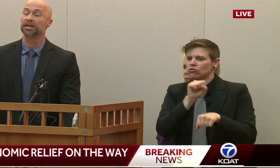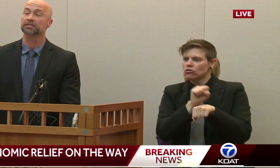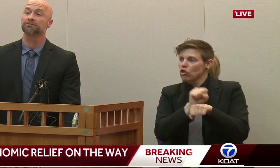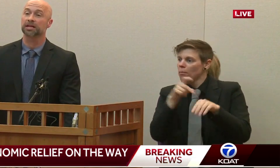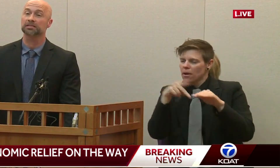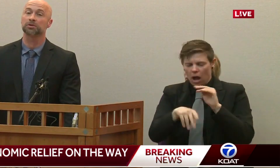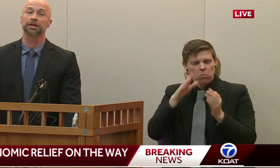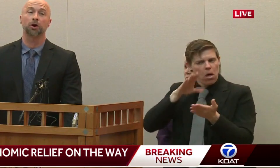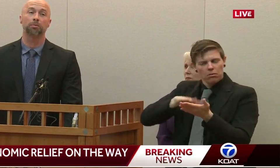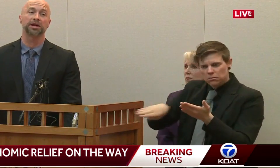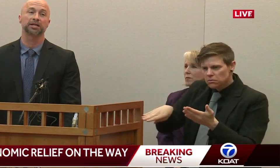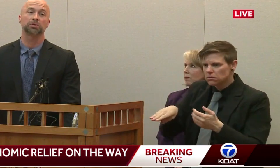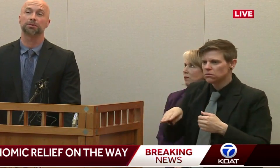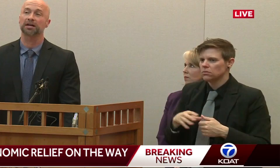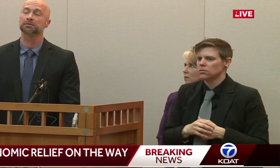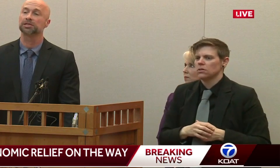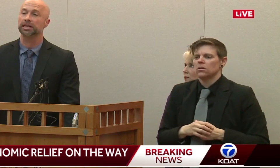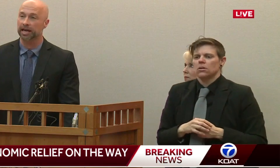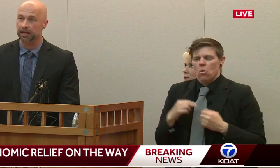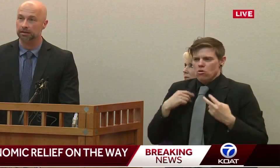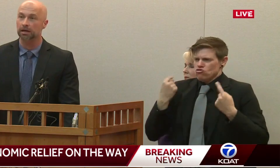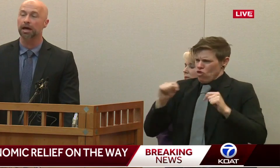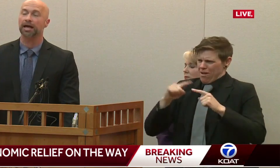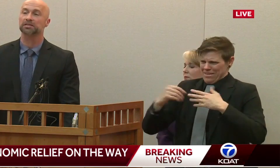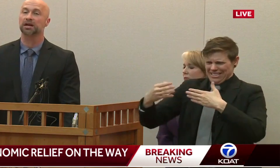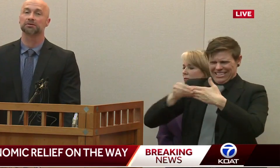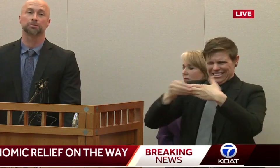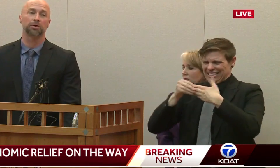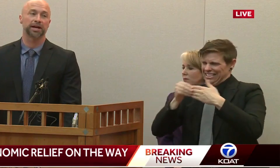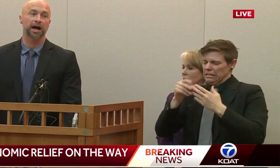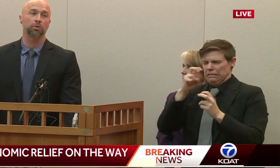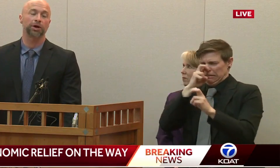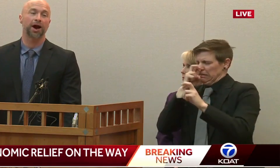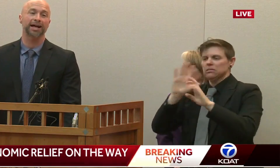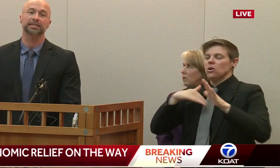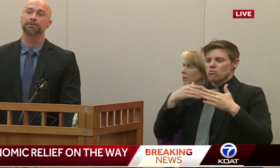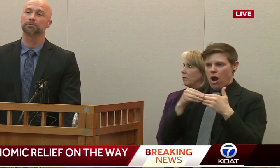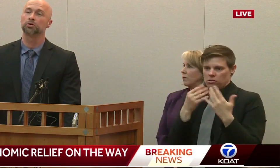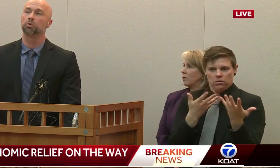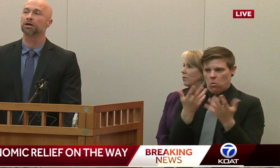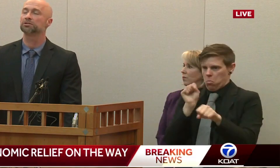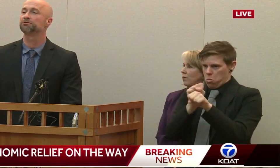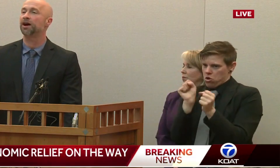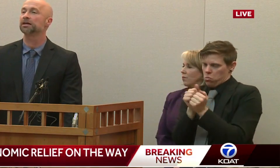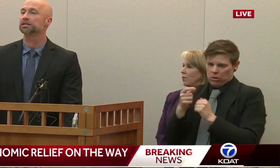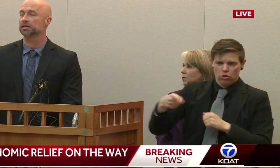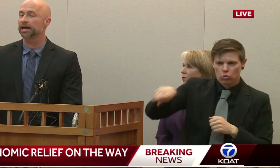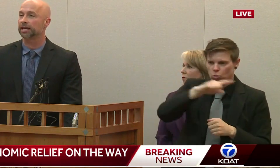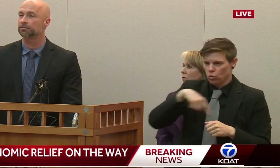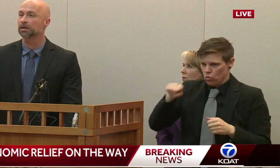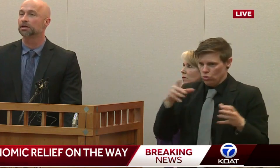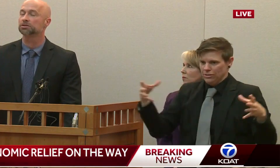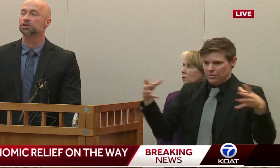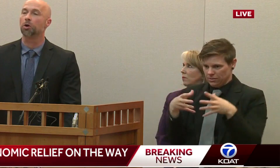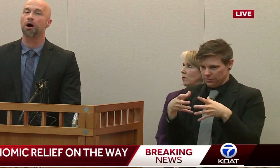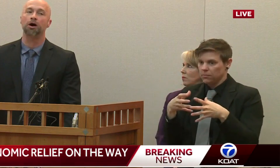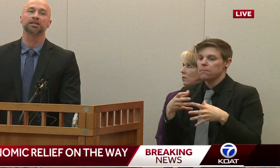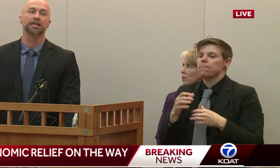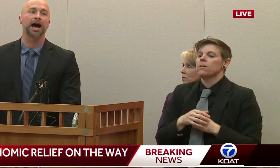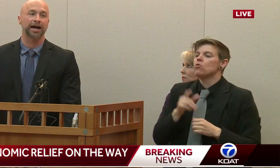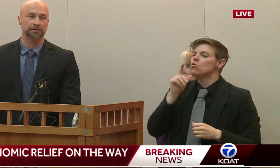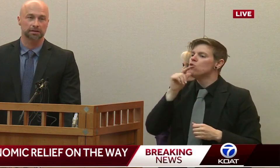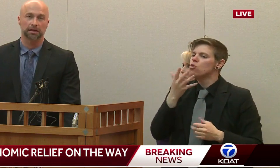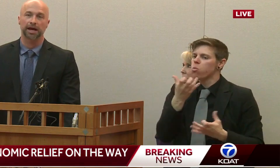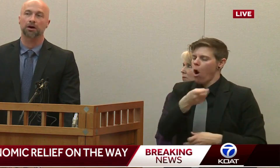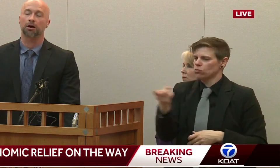we are going to be as flexible and open as we possibly can. Again, as the governor pointed out, we are asking people who want to file a claim to go